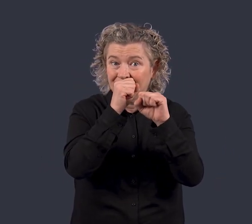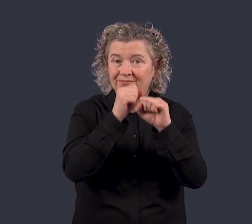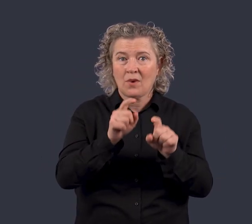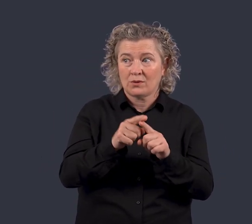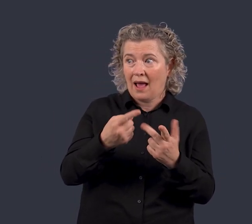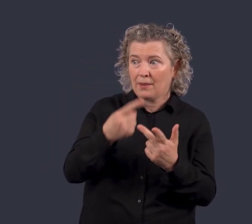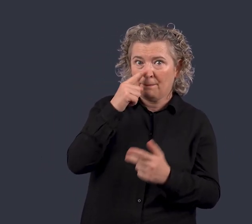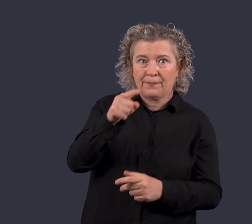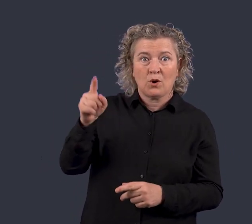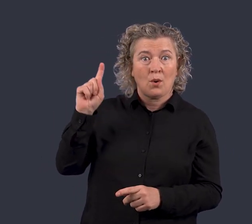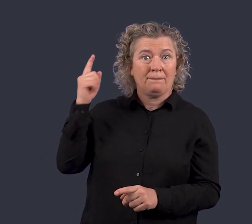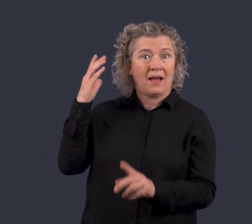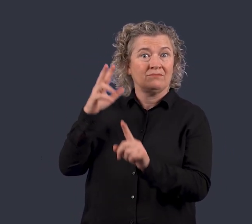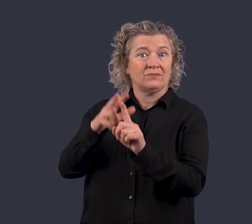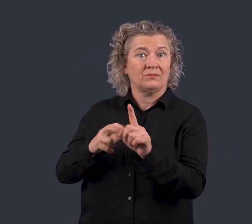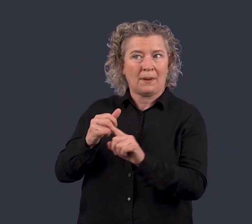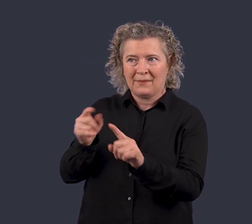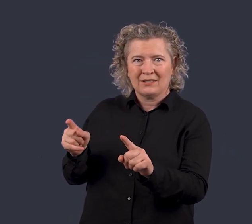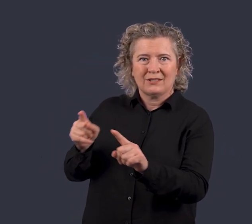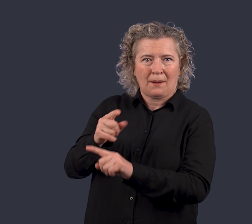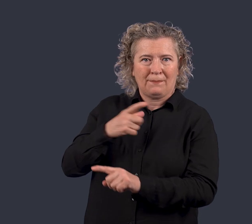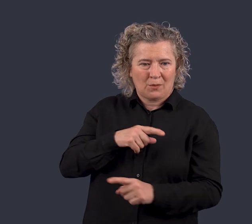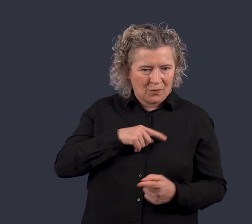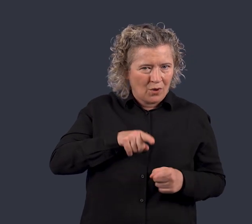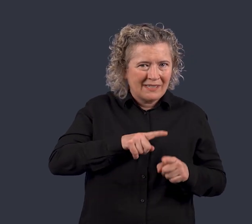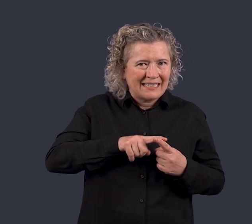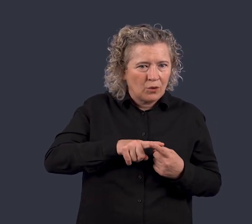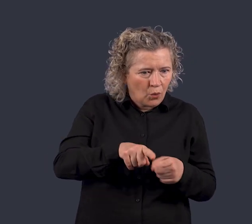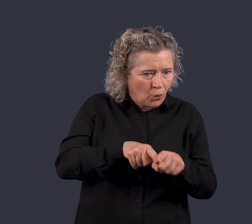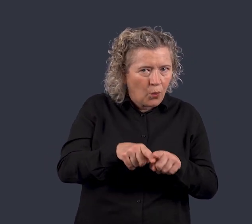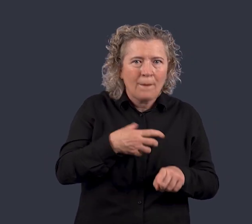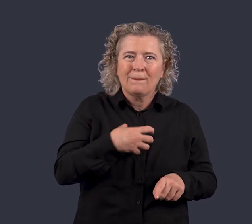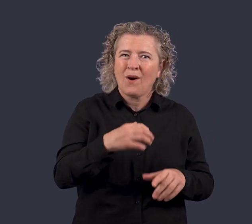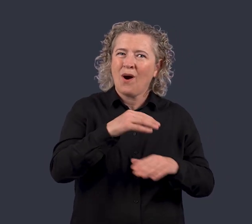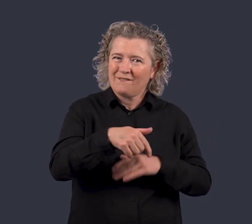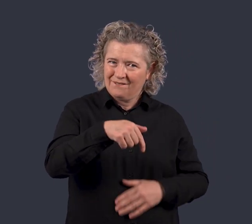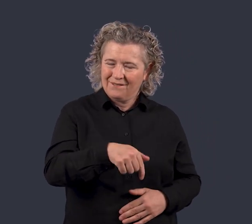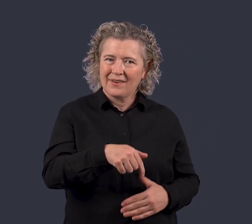And others may have their diagnosis change as we continue to learn more.